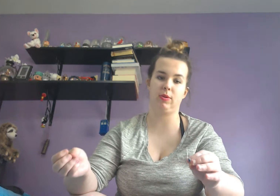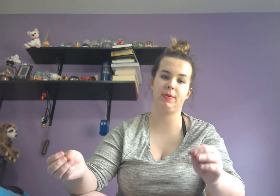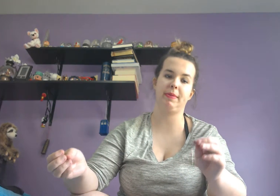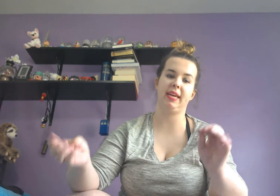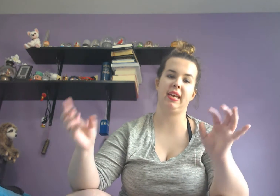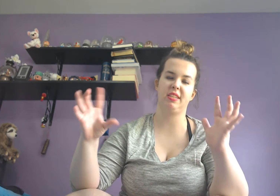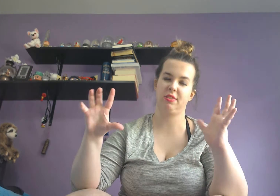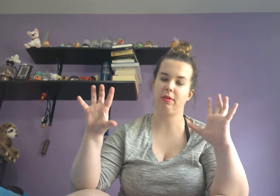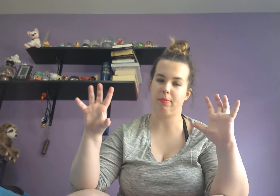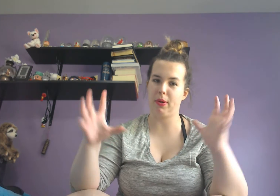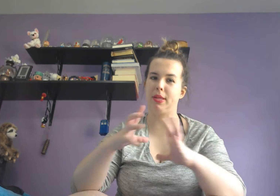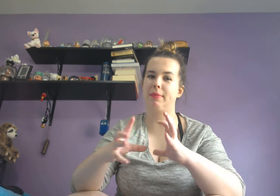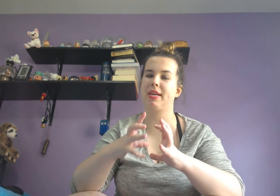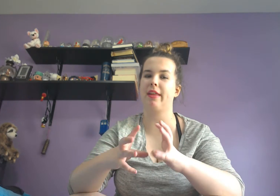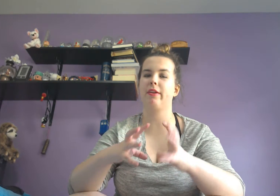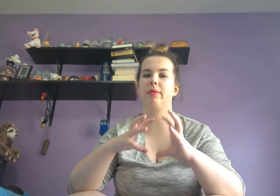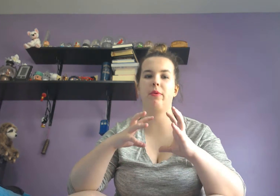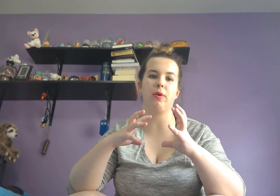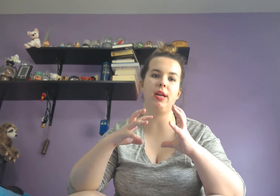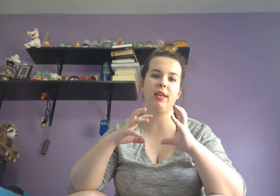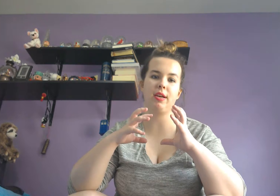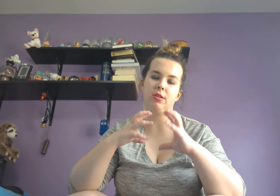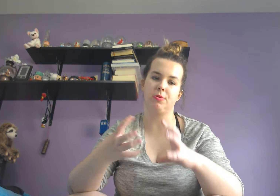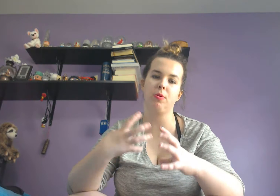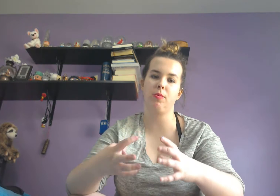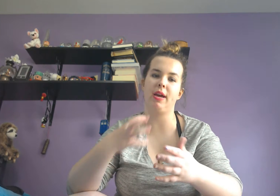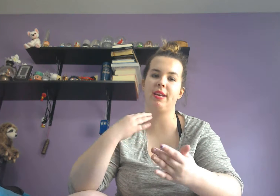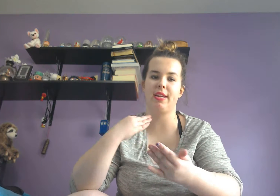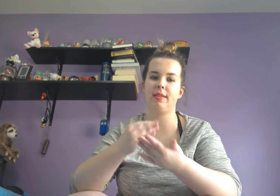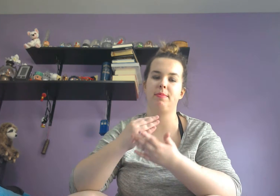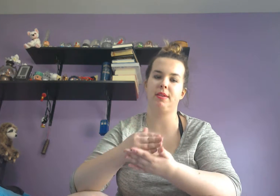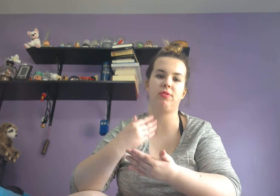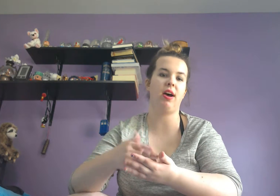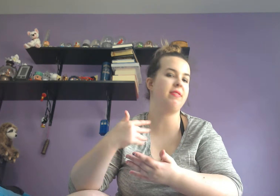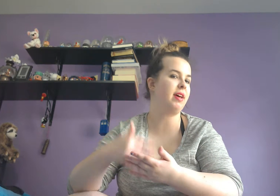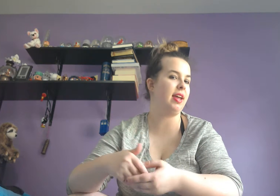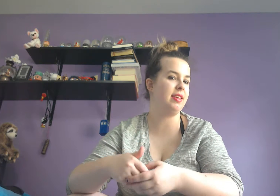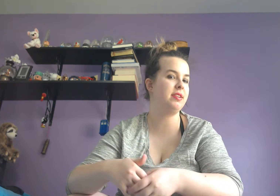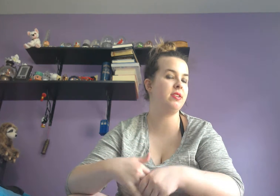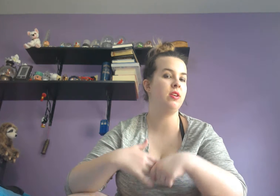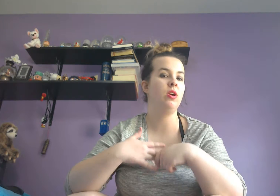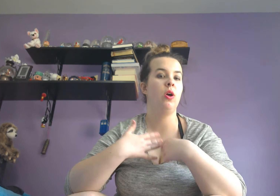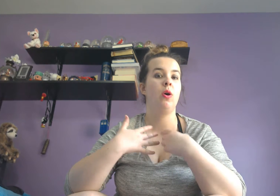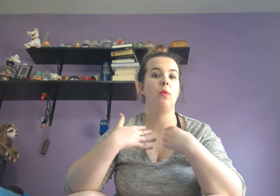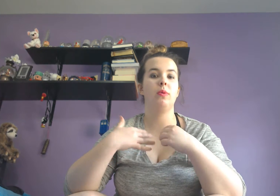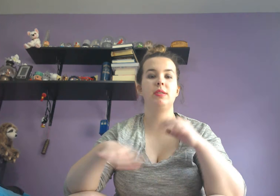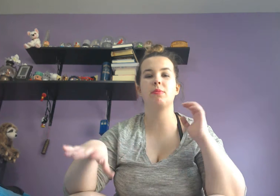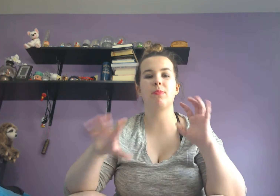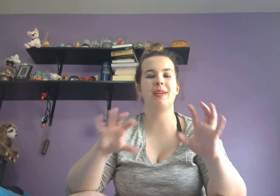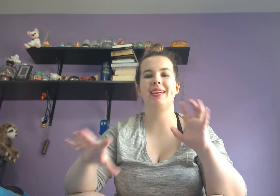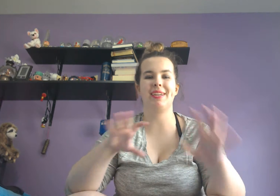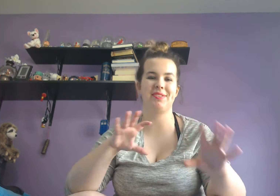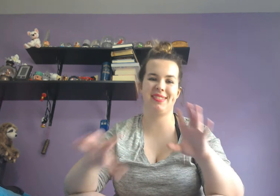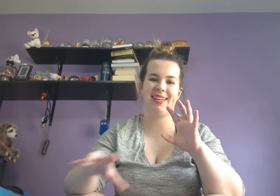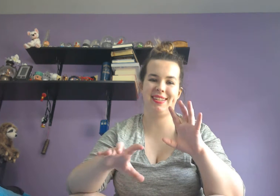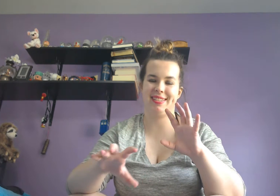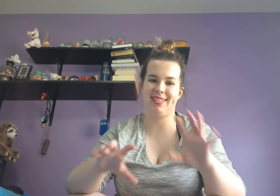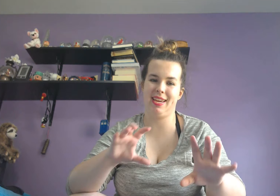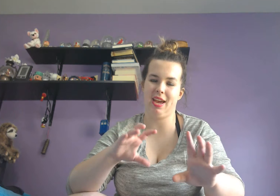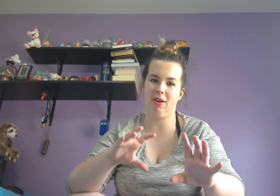was making sort of putting them together to create, like, a true way to get themselves off the island was really interesting to see how